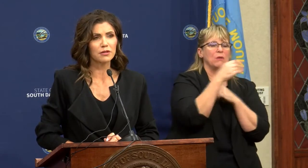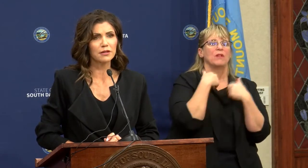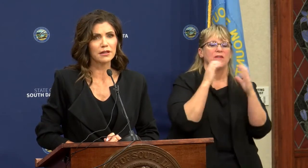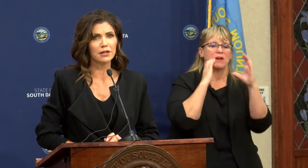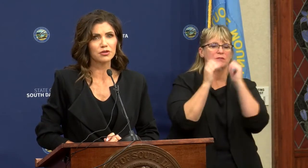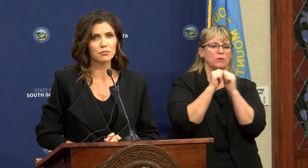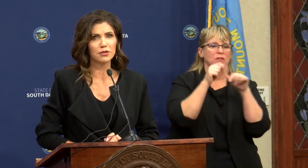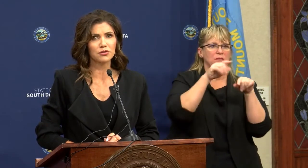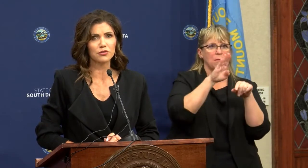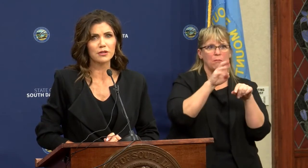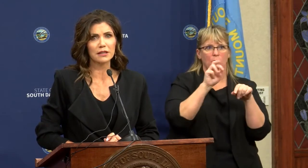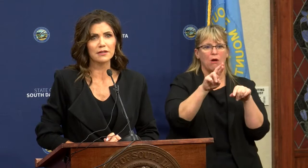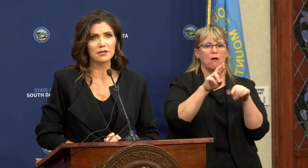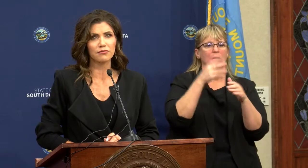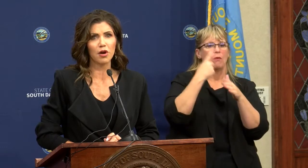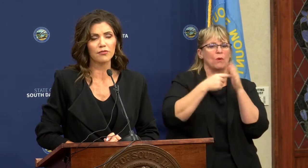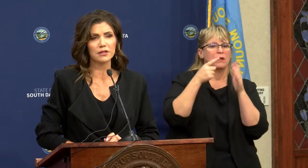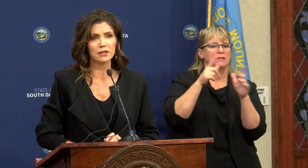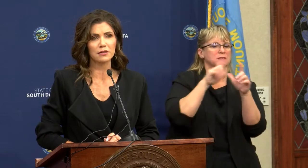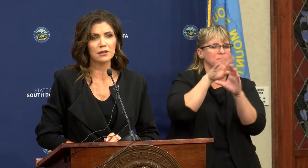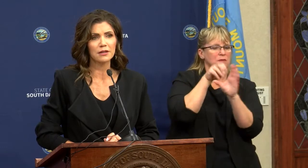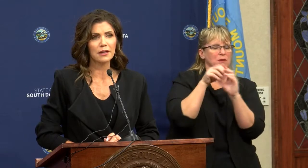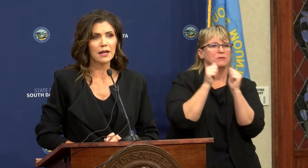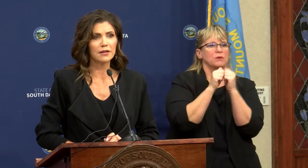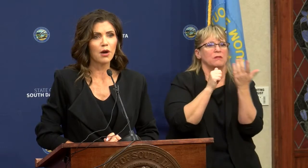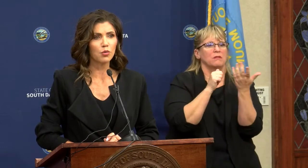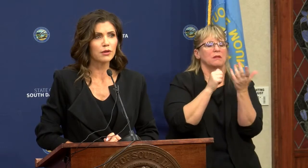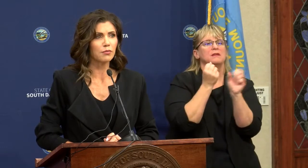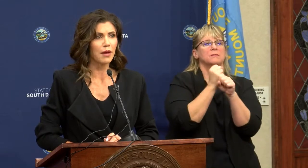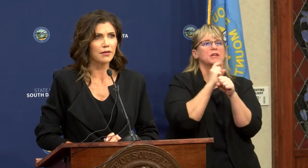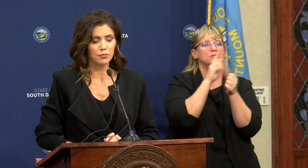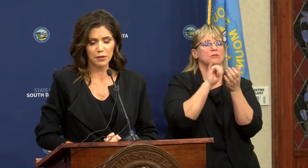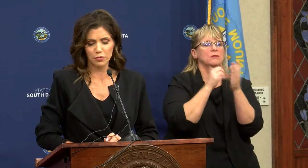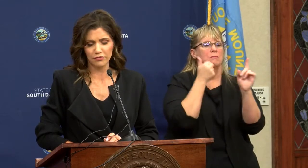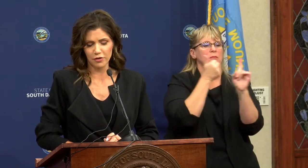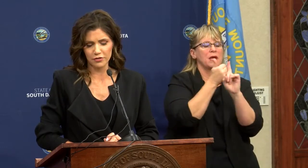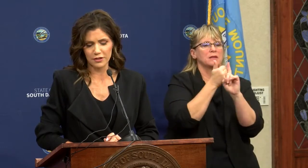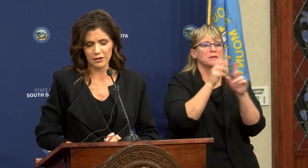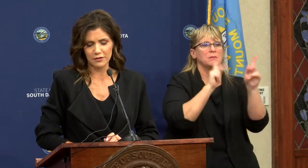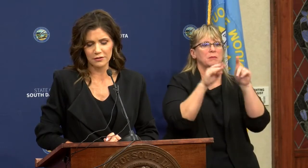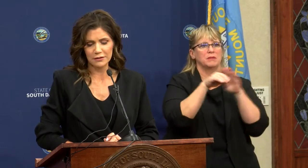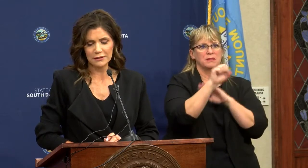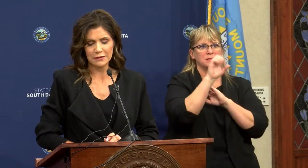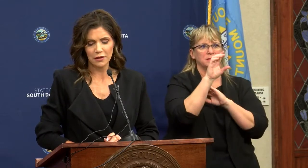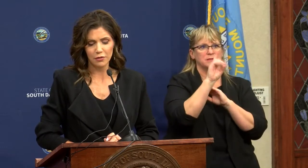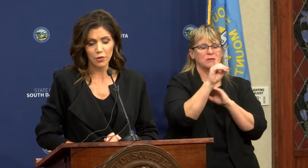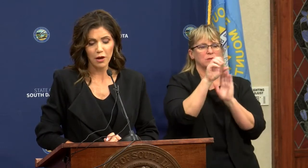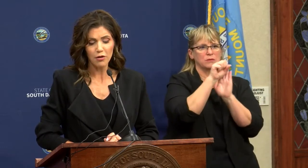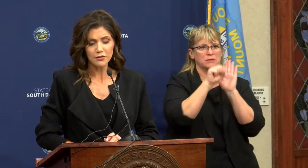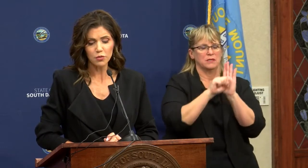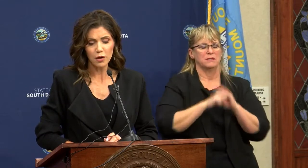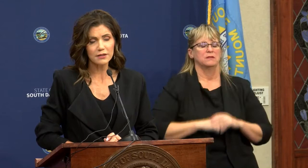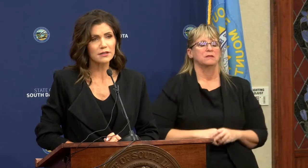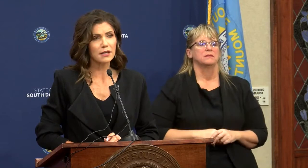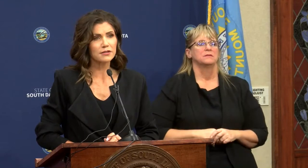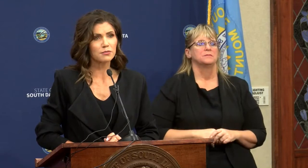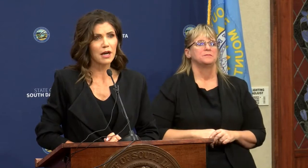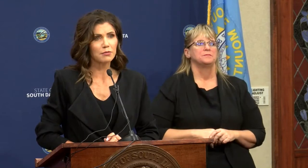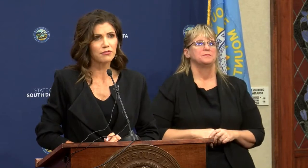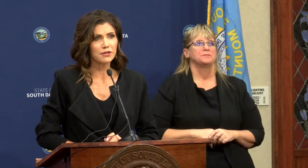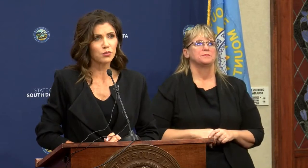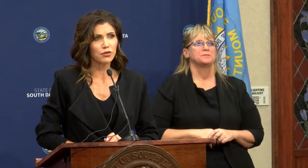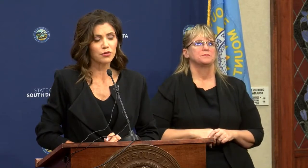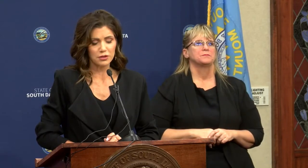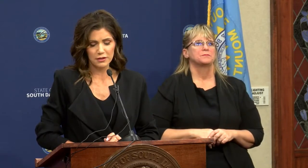him and some of the litigation measures that he's involved in and how it will impact the people of our state. I also wanted to take